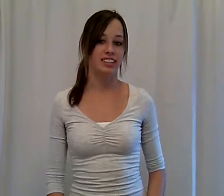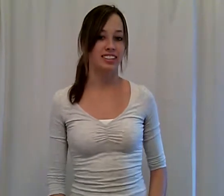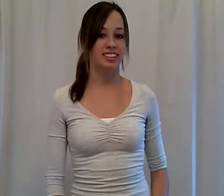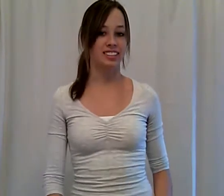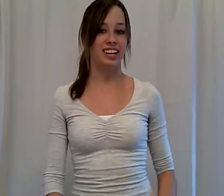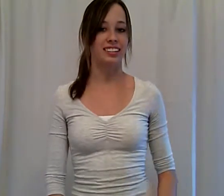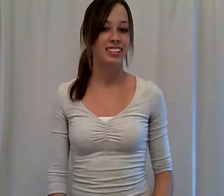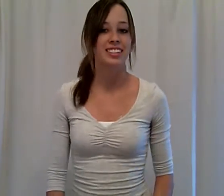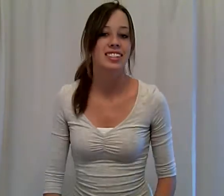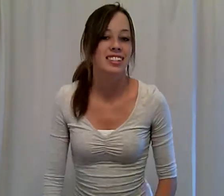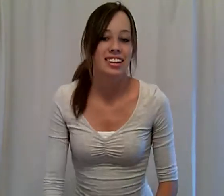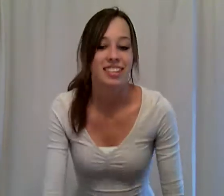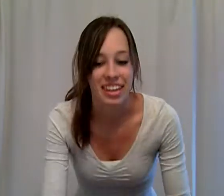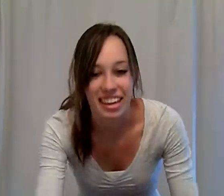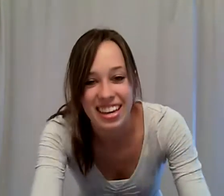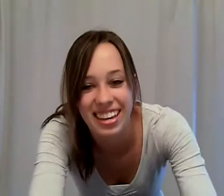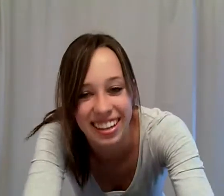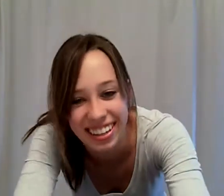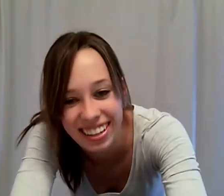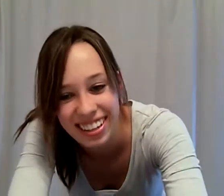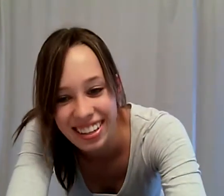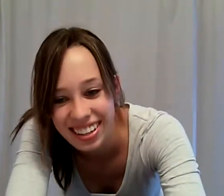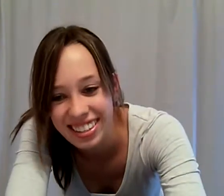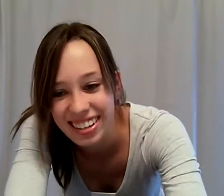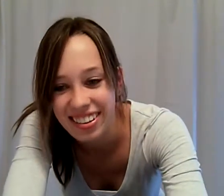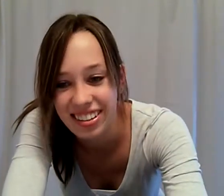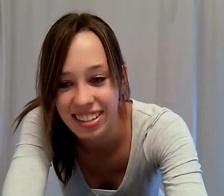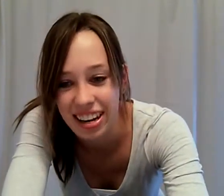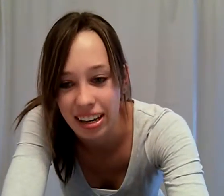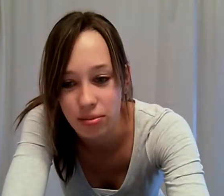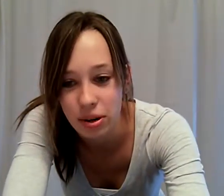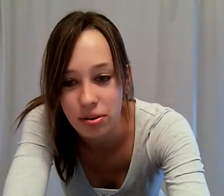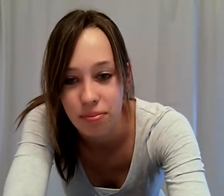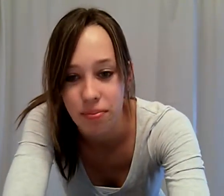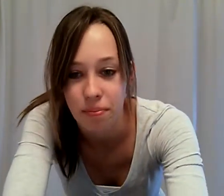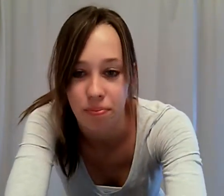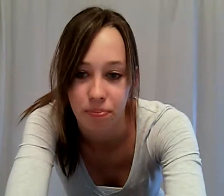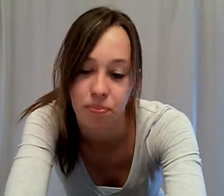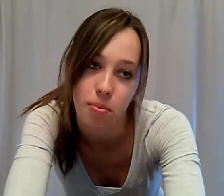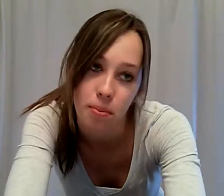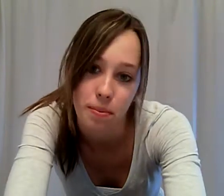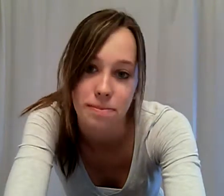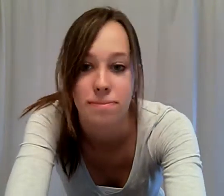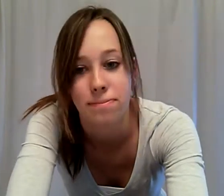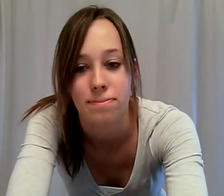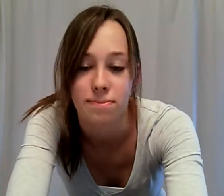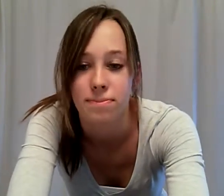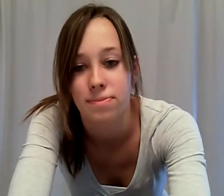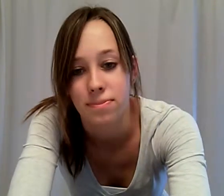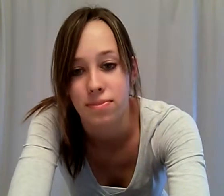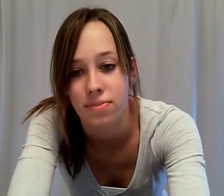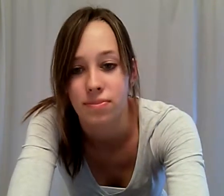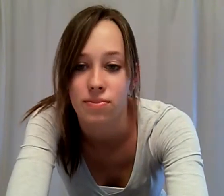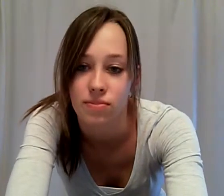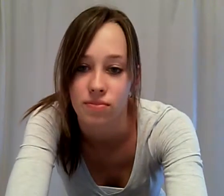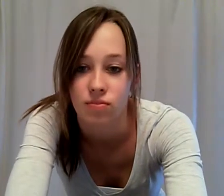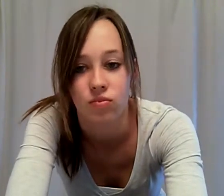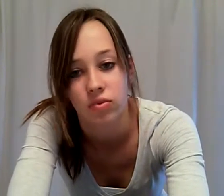it again. Okay. So here's the next part. cool in line. And we try, try, try, but we try too